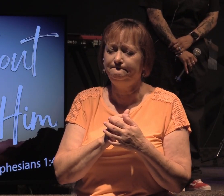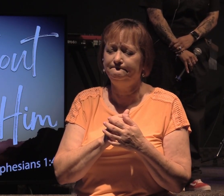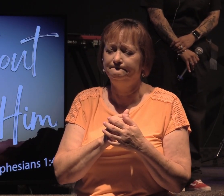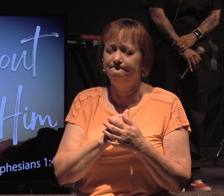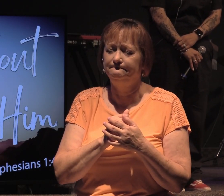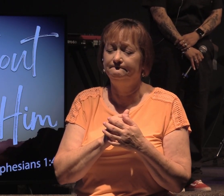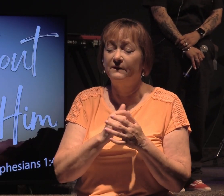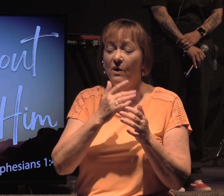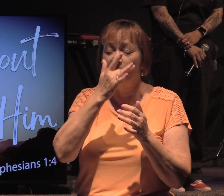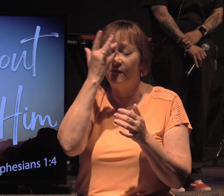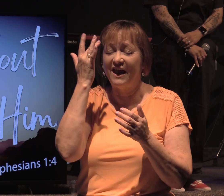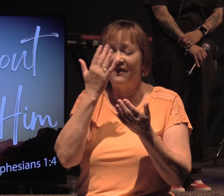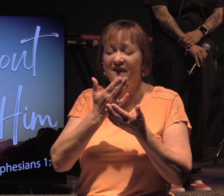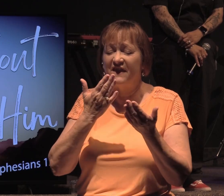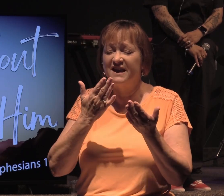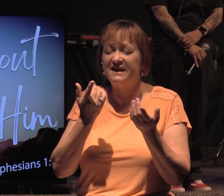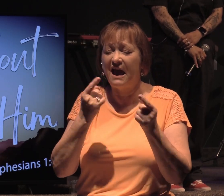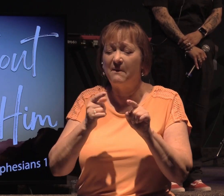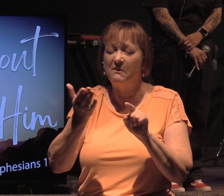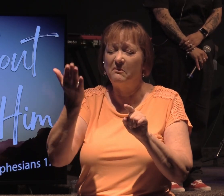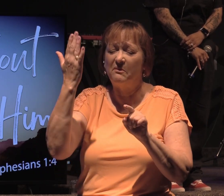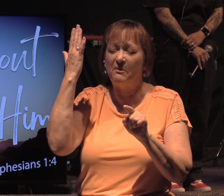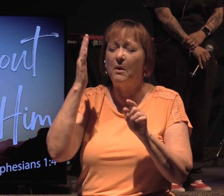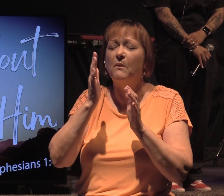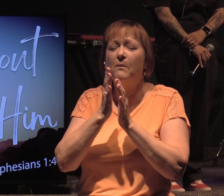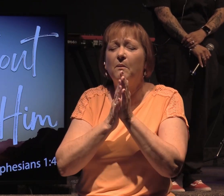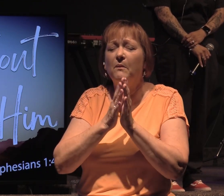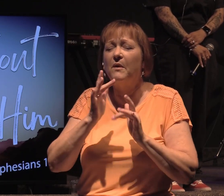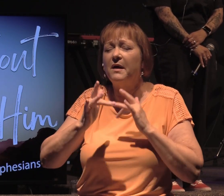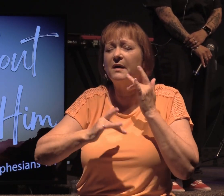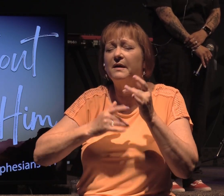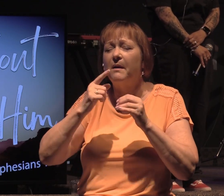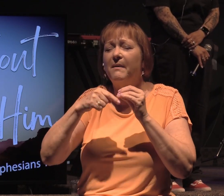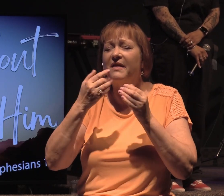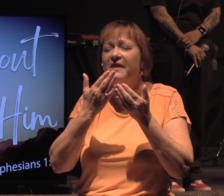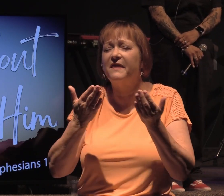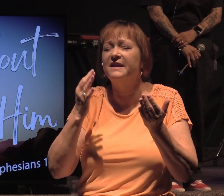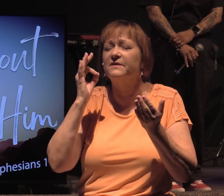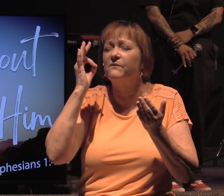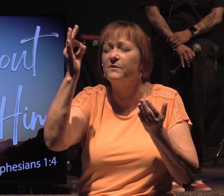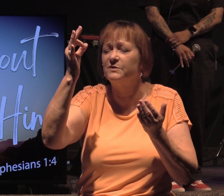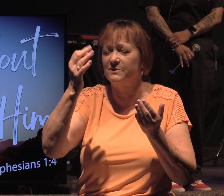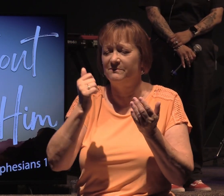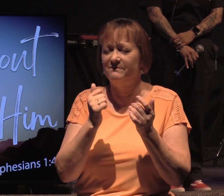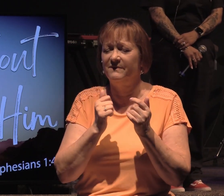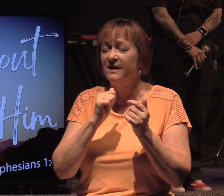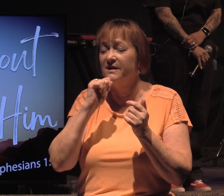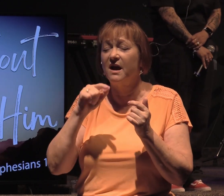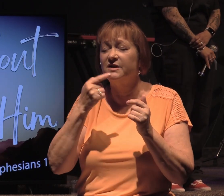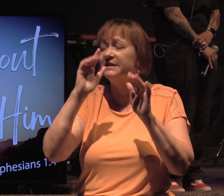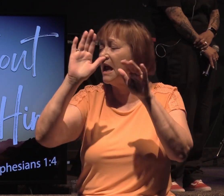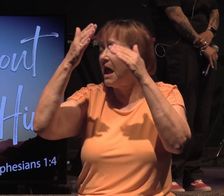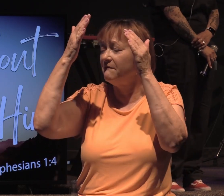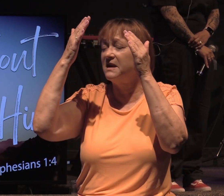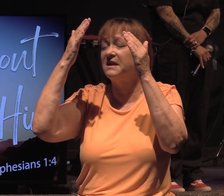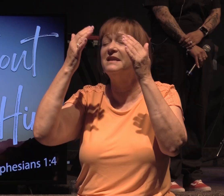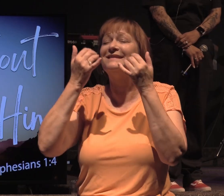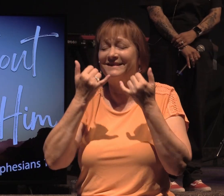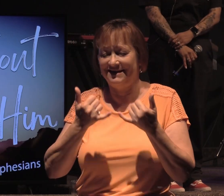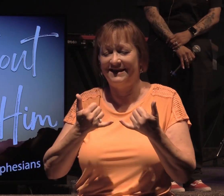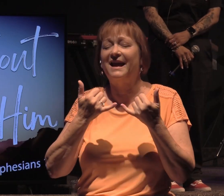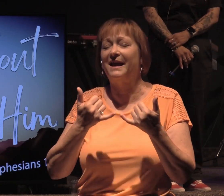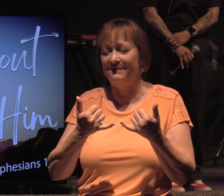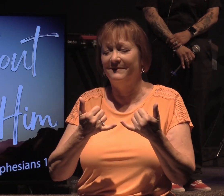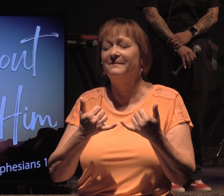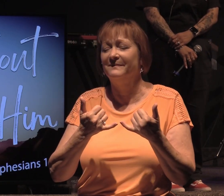That we forget the things of the past, we look forward to the things of the future. And that's not just heaven, that's today,